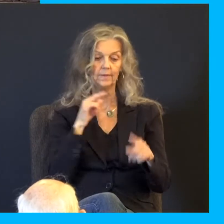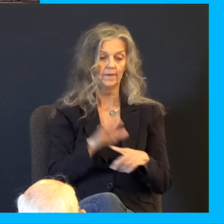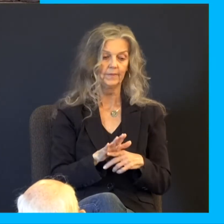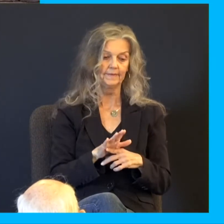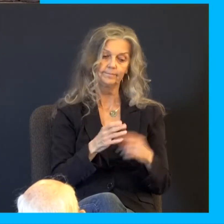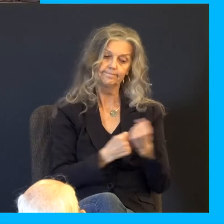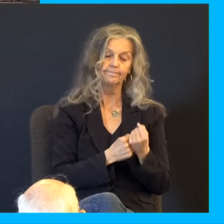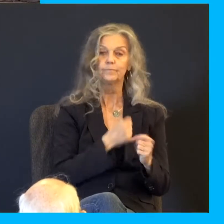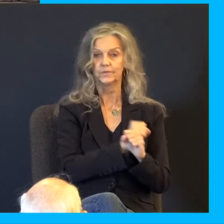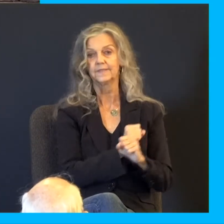Judah trying to get out of this mess.